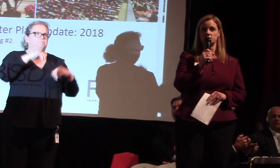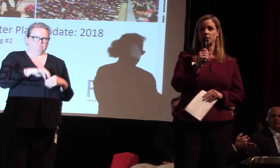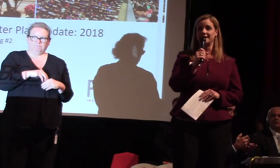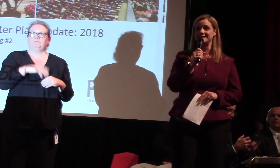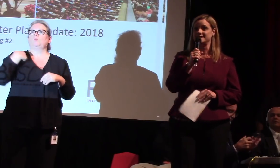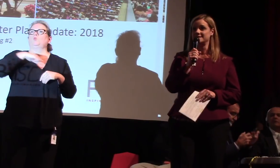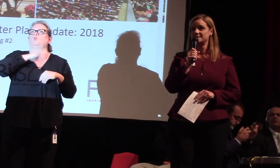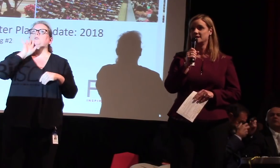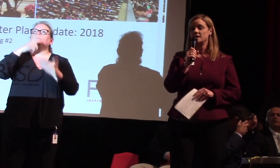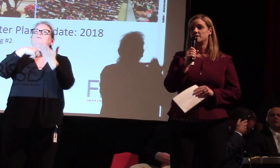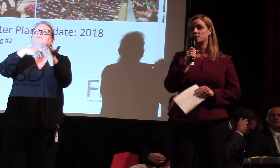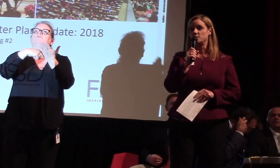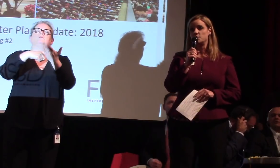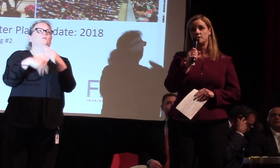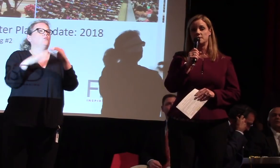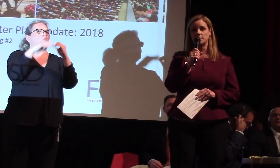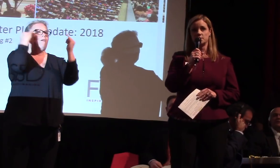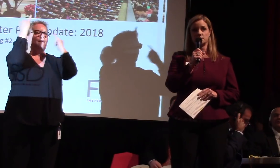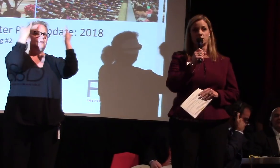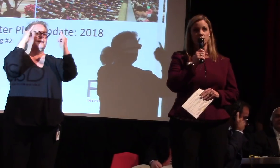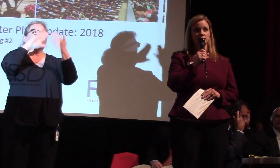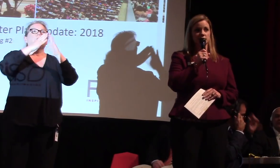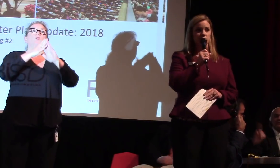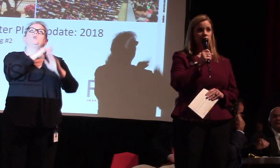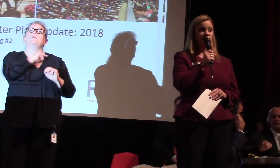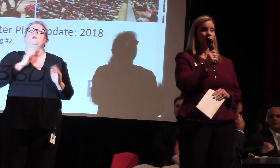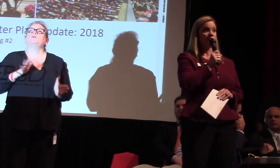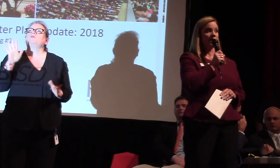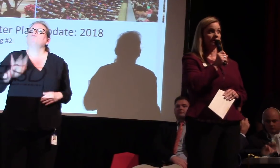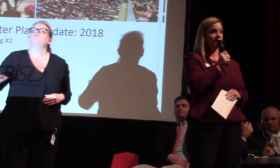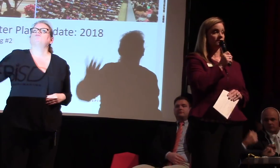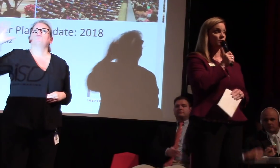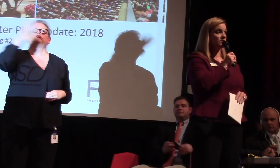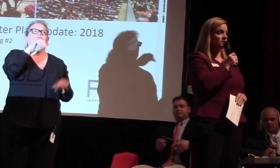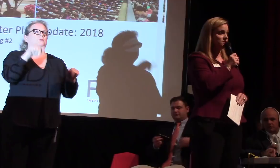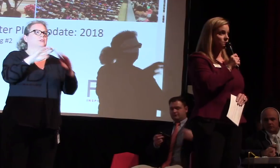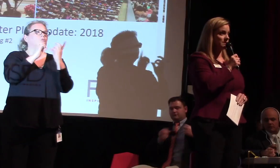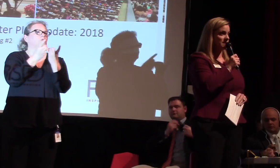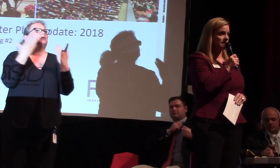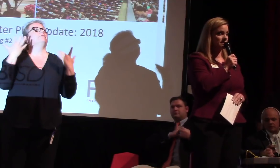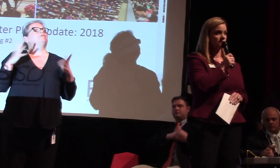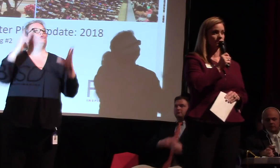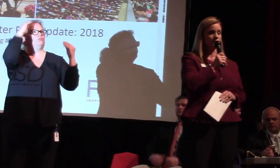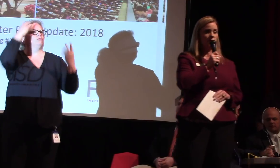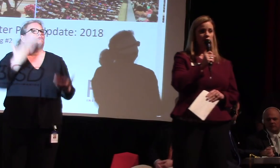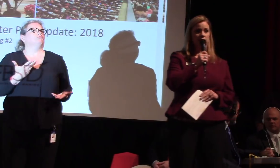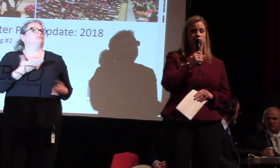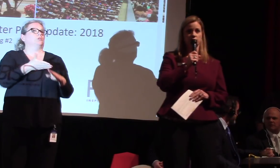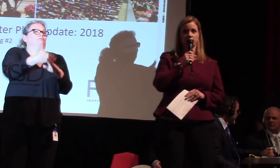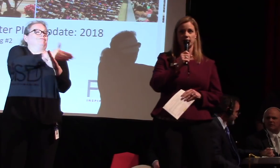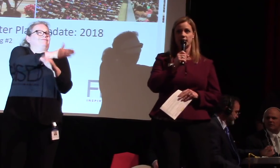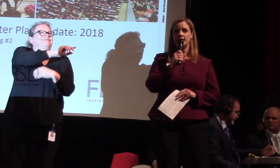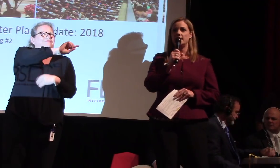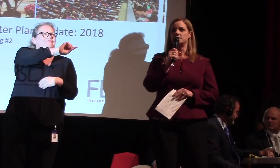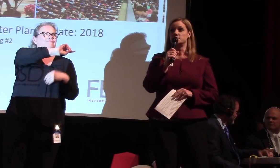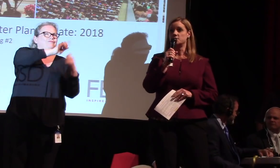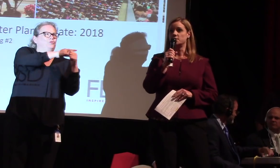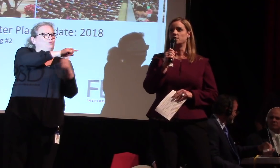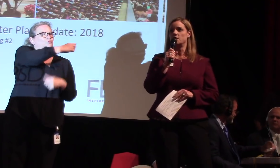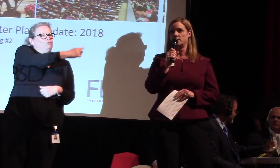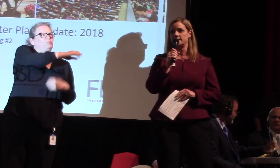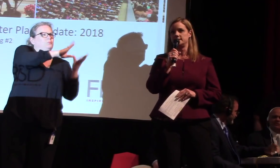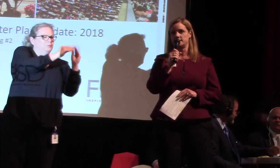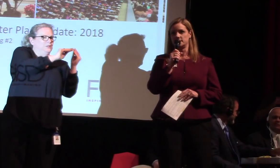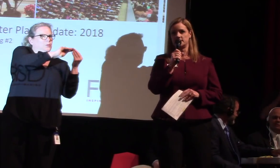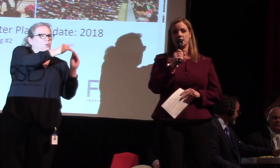about additional ideas that community members across the district have provided in the previous three meetings and through the online survey, and to